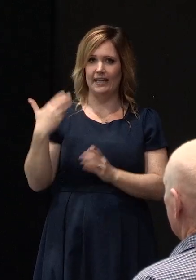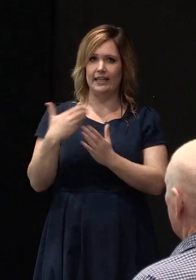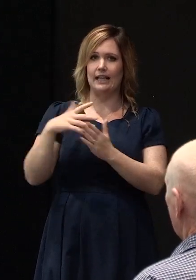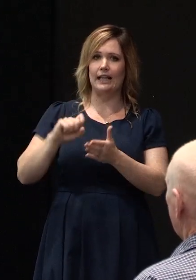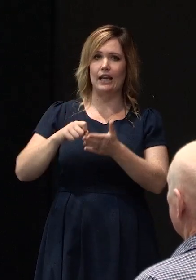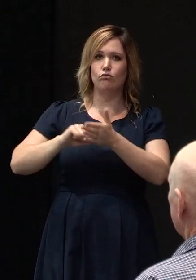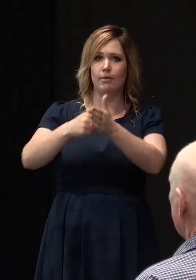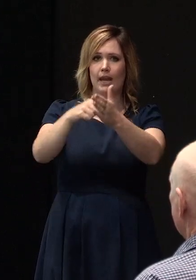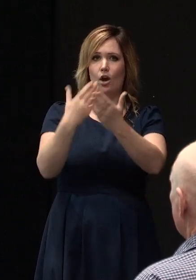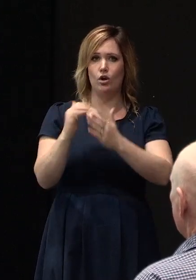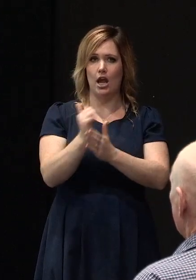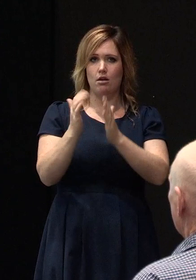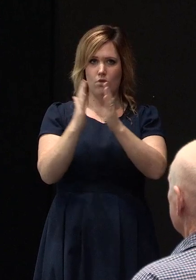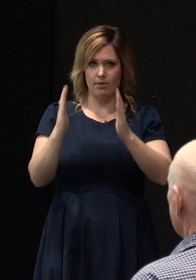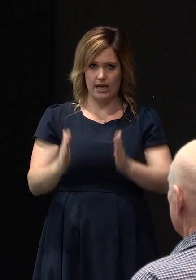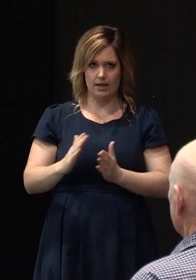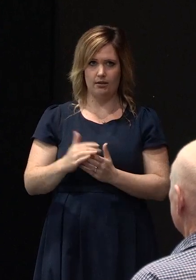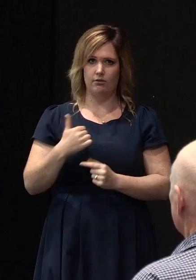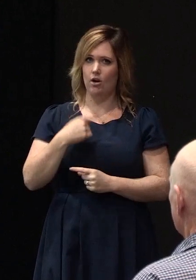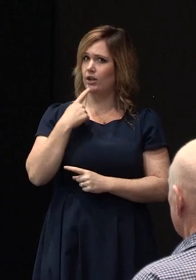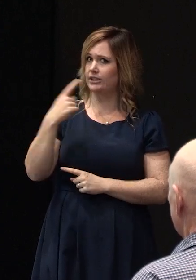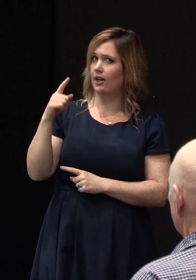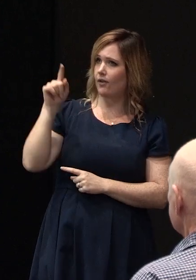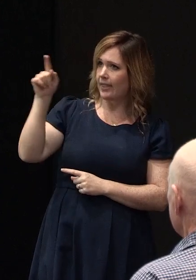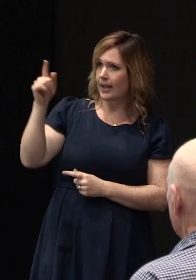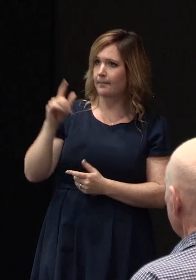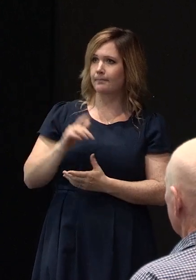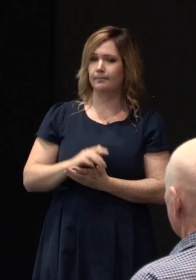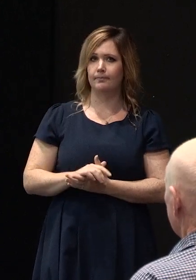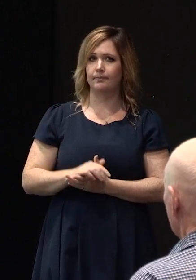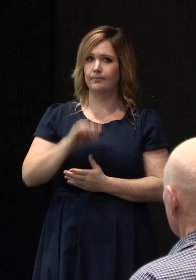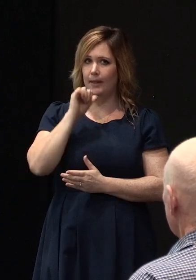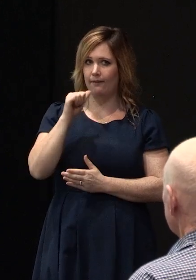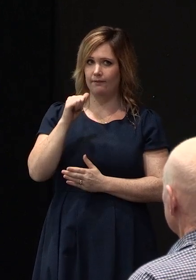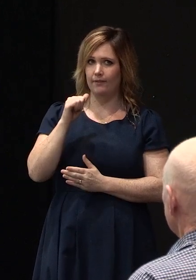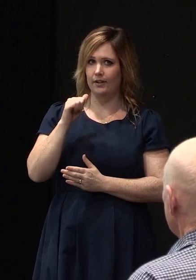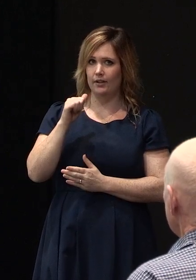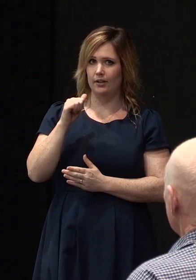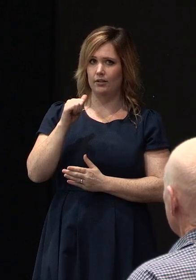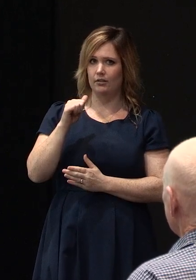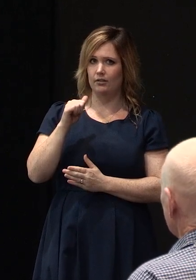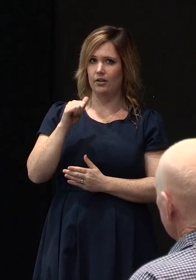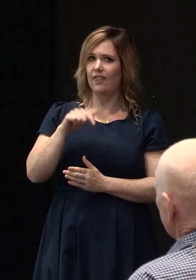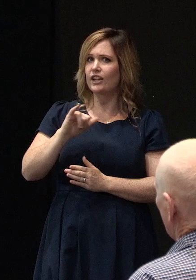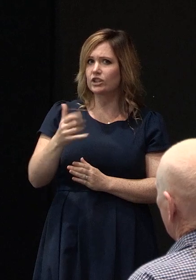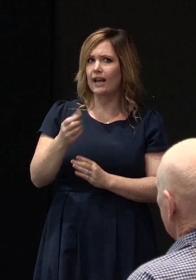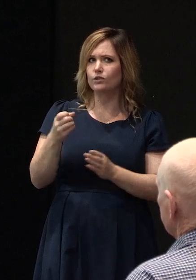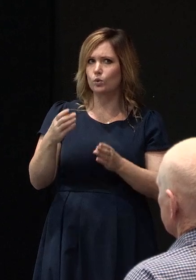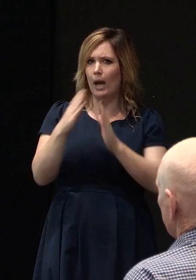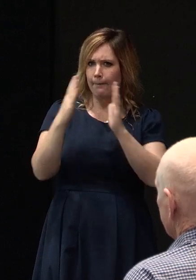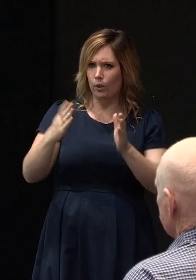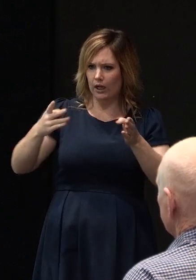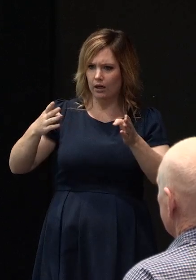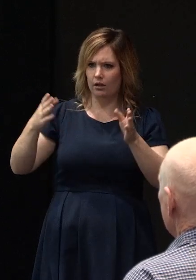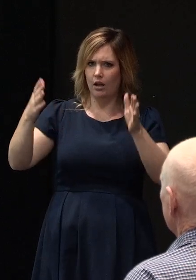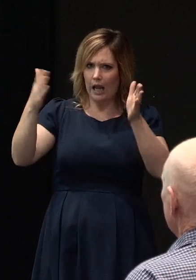on our property and I'm telling them that if it was under that and they only had to reclad the property which